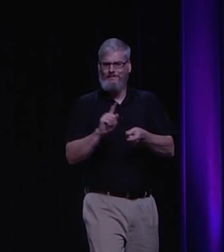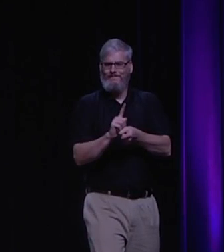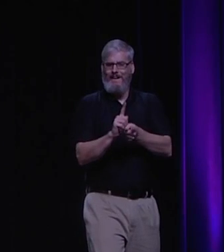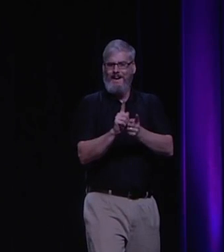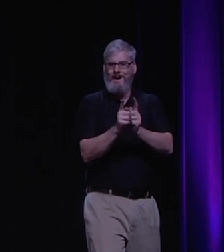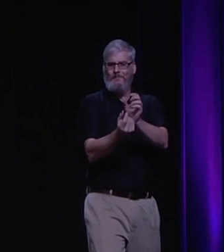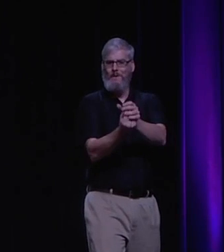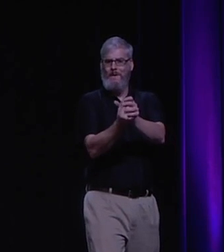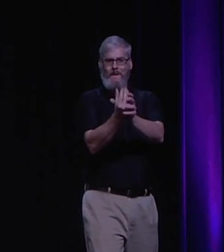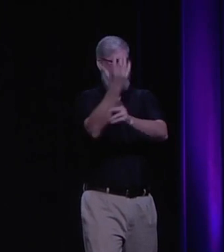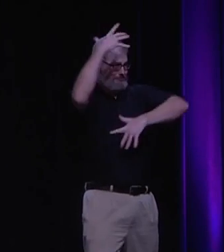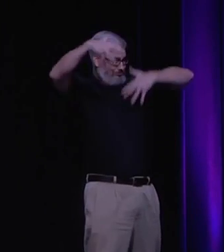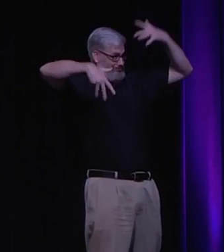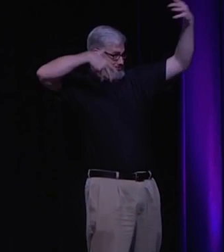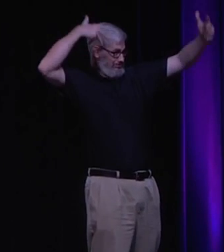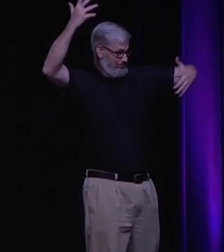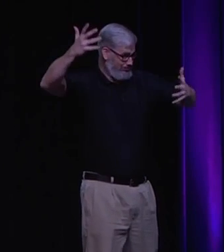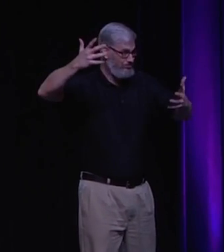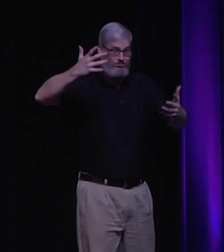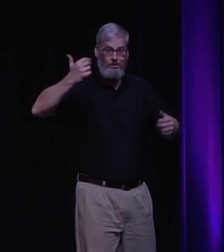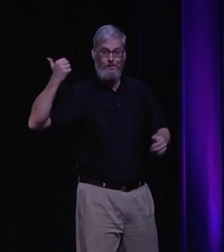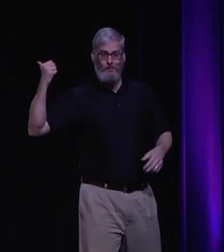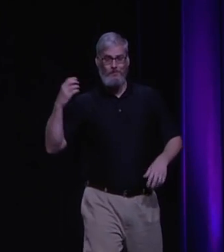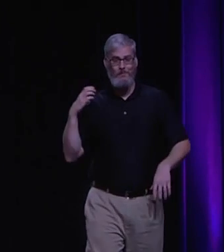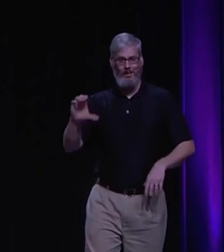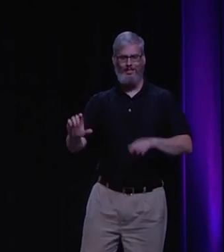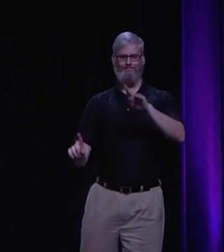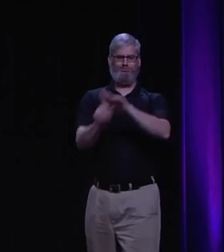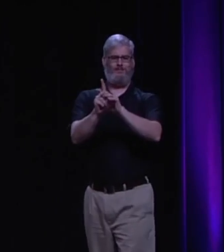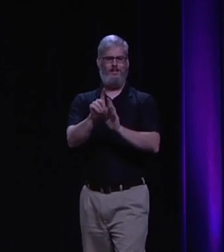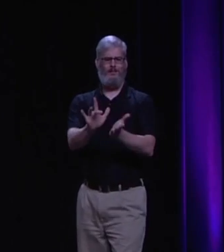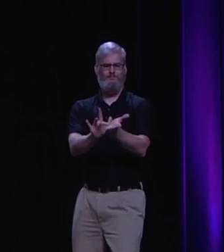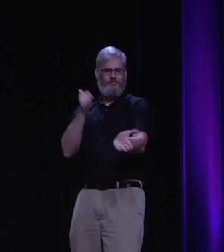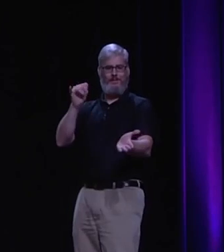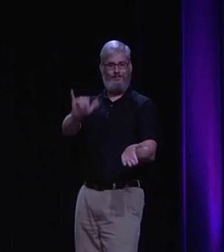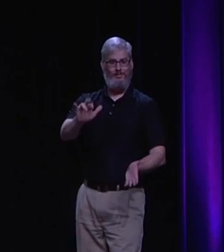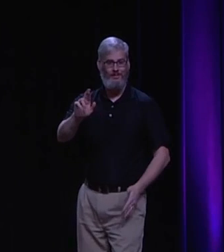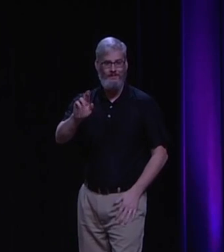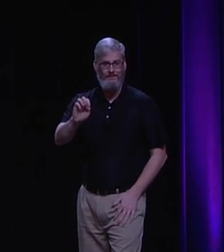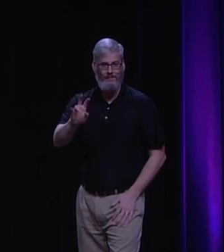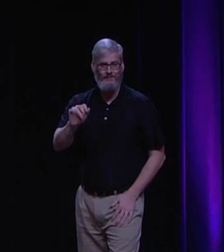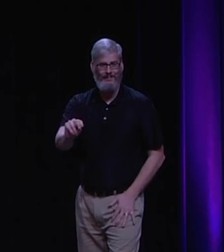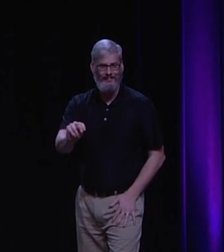of technology, with that boom, humanity started to change and transform. And then Christianity appeared.